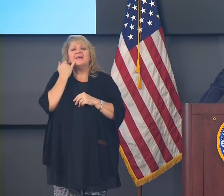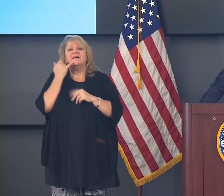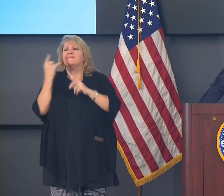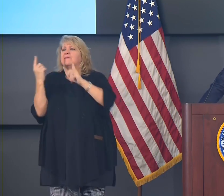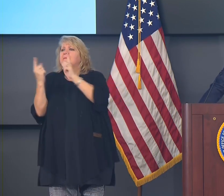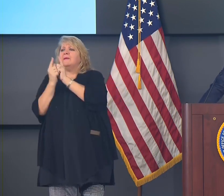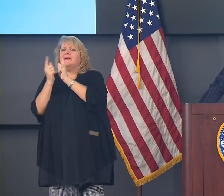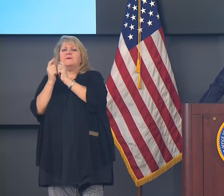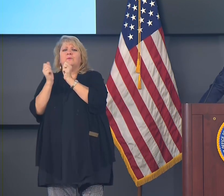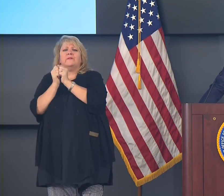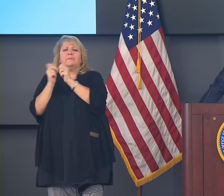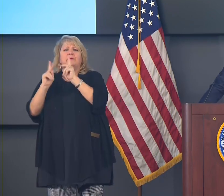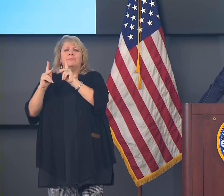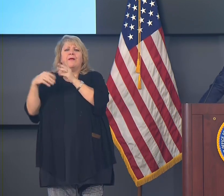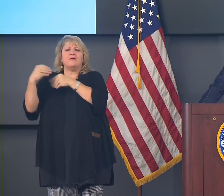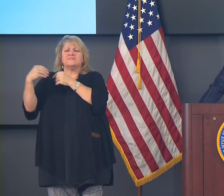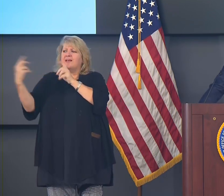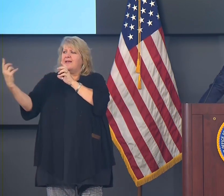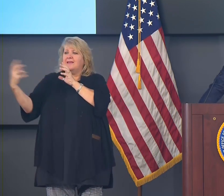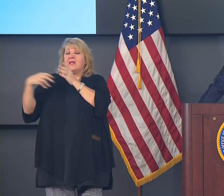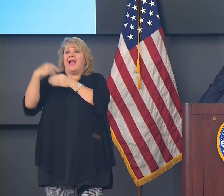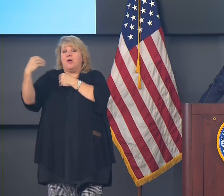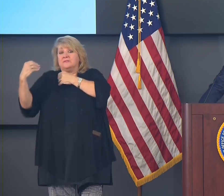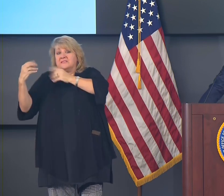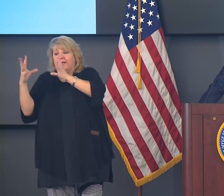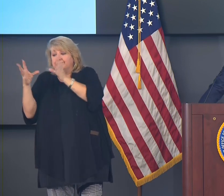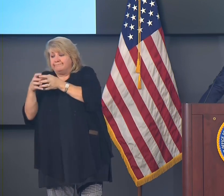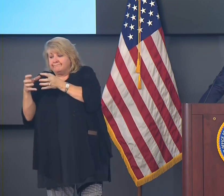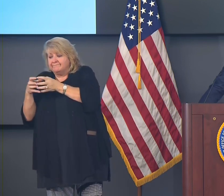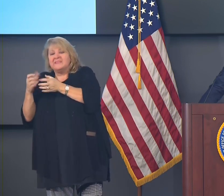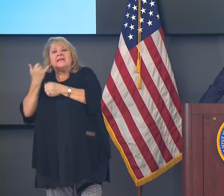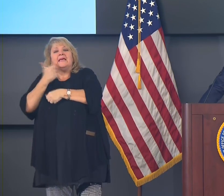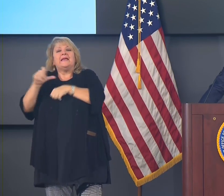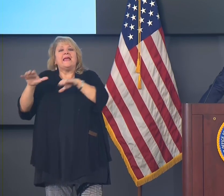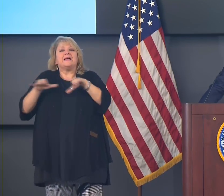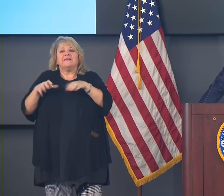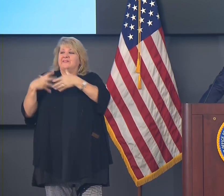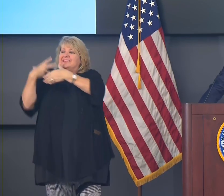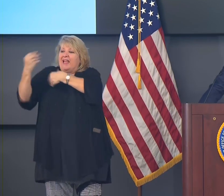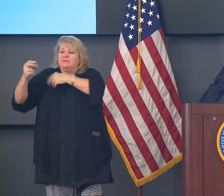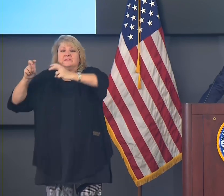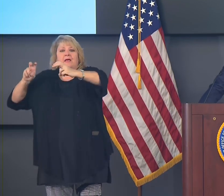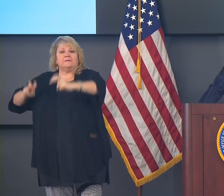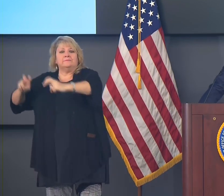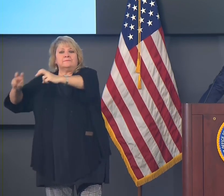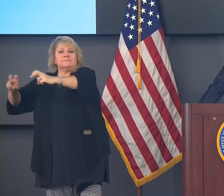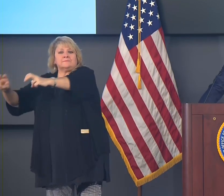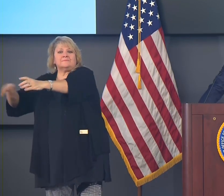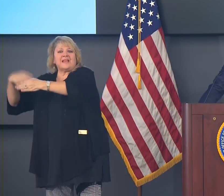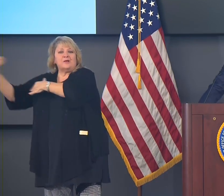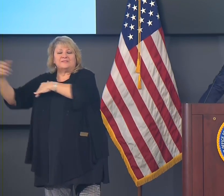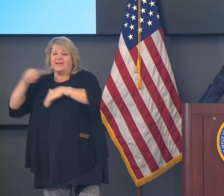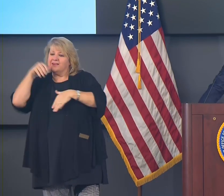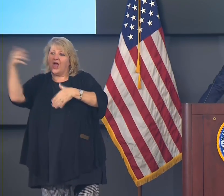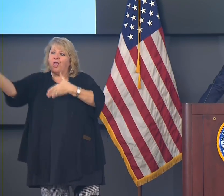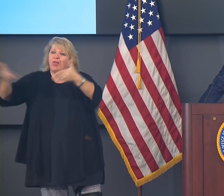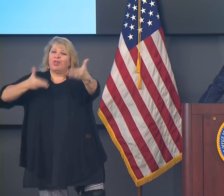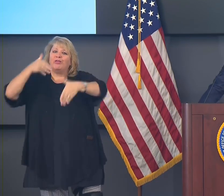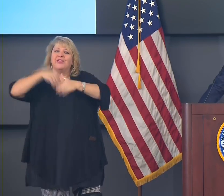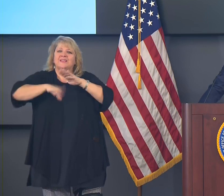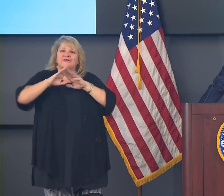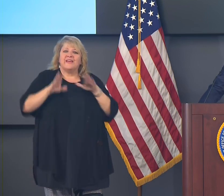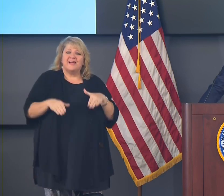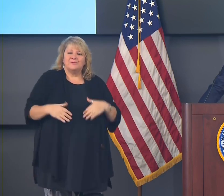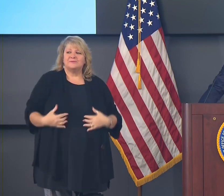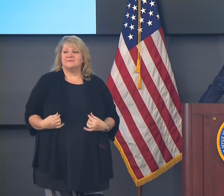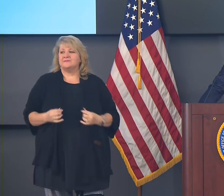Activities that do take place should happen outside as opposed to inside. We know that the virus spreads more easily